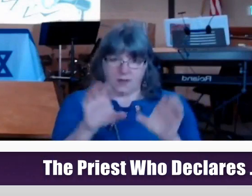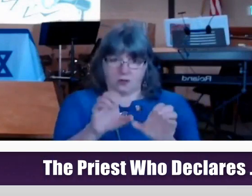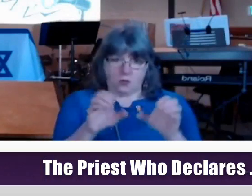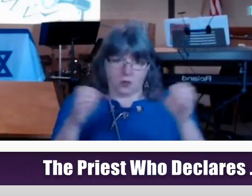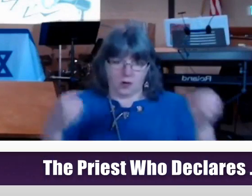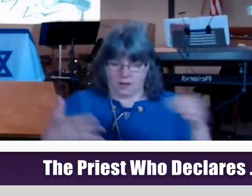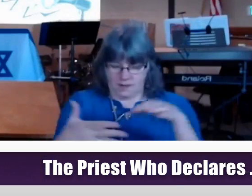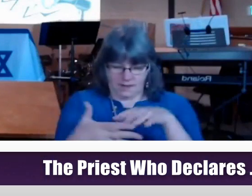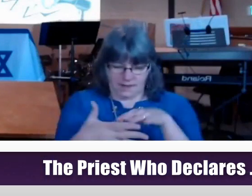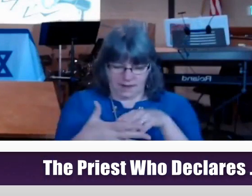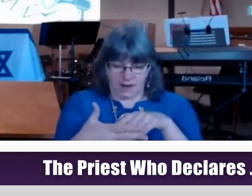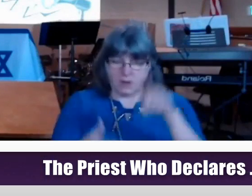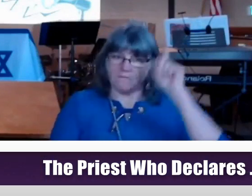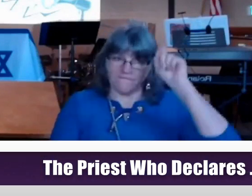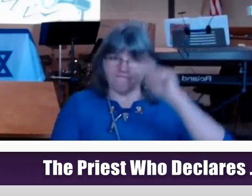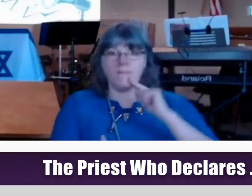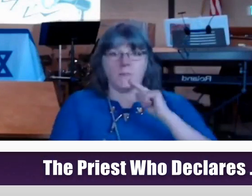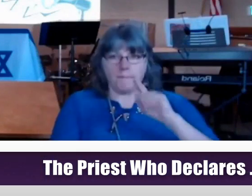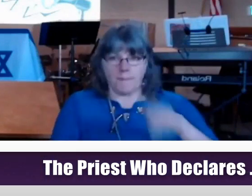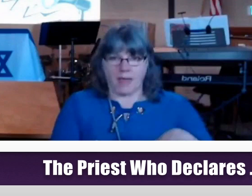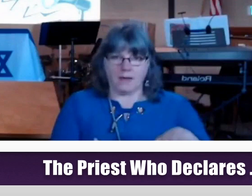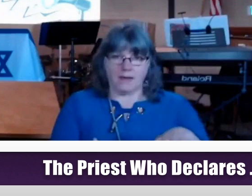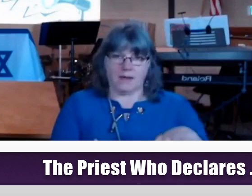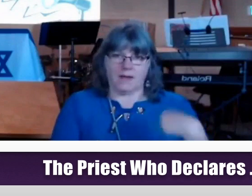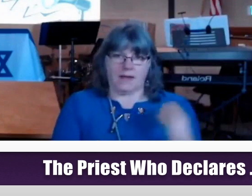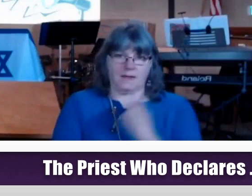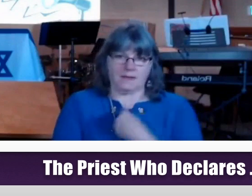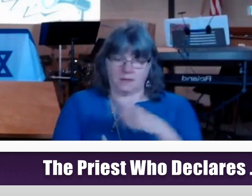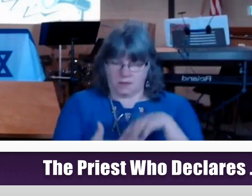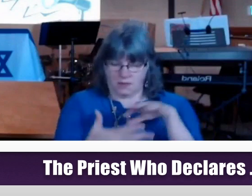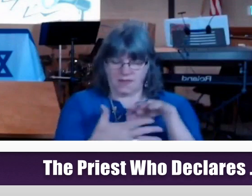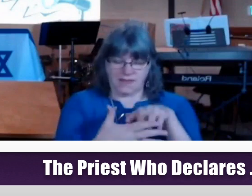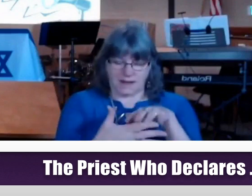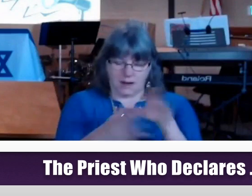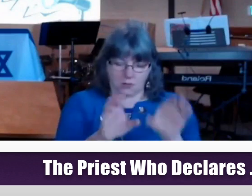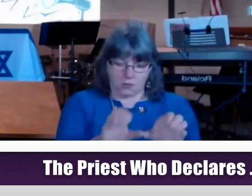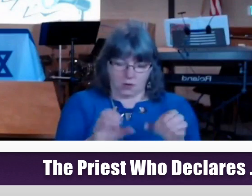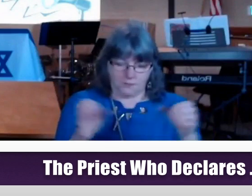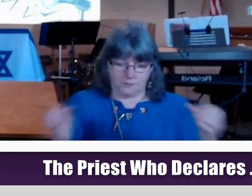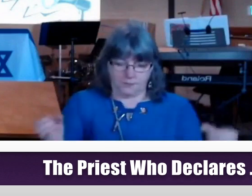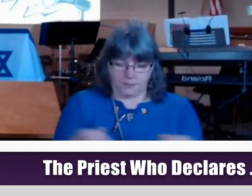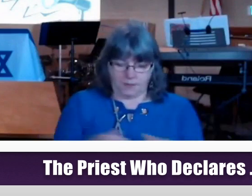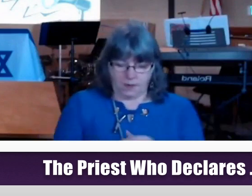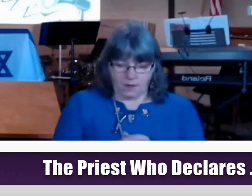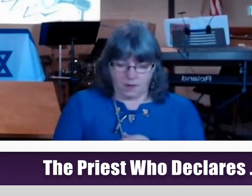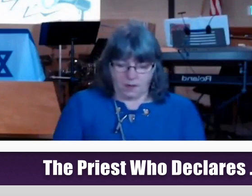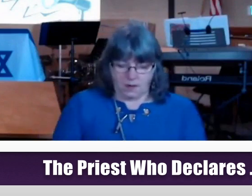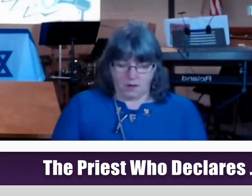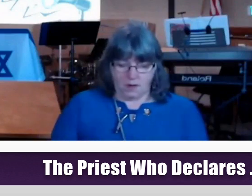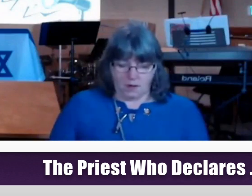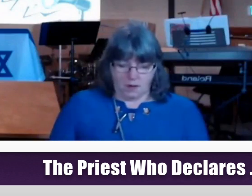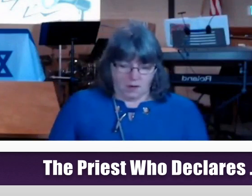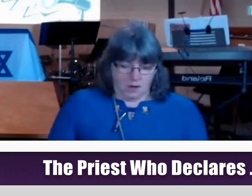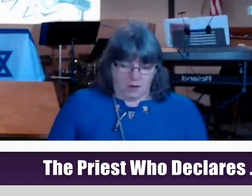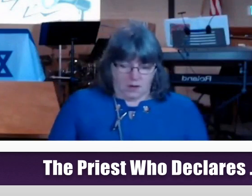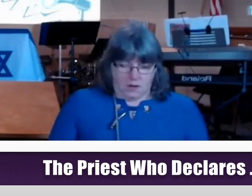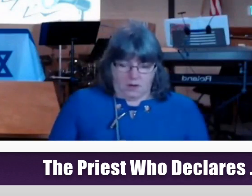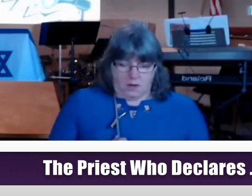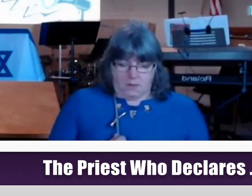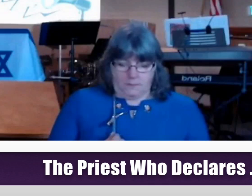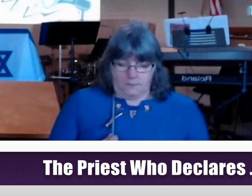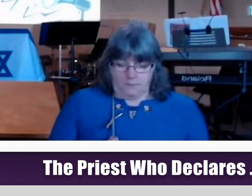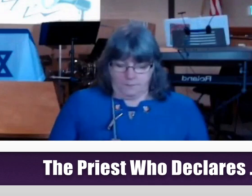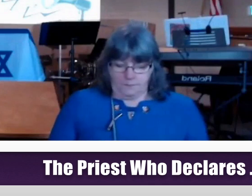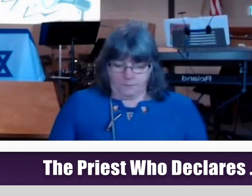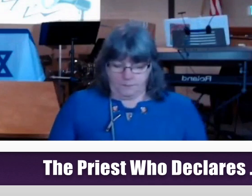Blessed are you, O Lord our God, King of the Universe who has sanctified us with this commandment and has commanded us to be engaged with the words of Torah